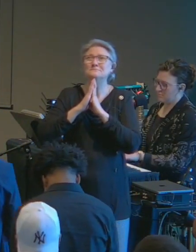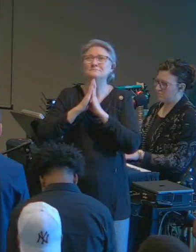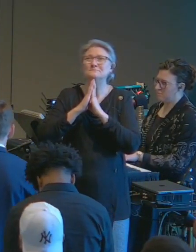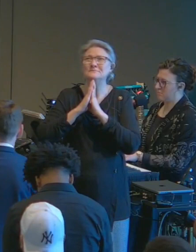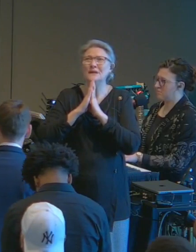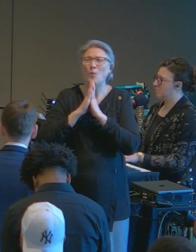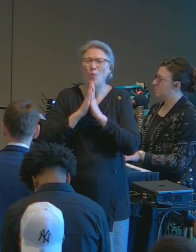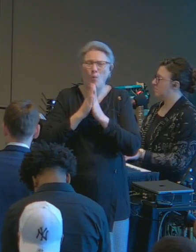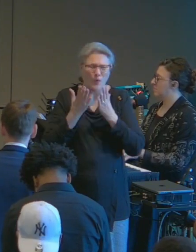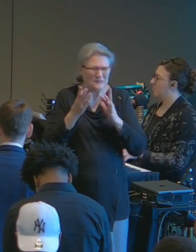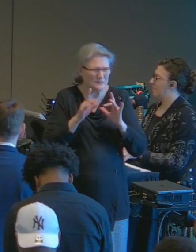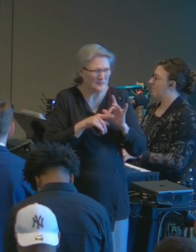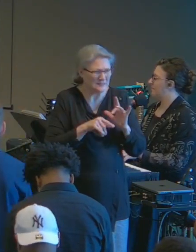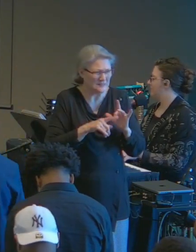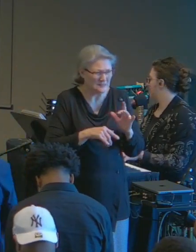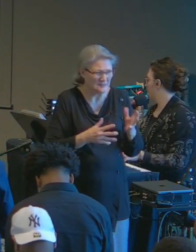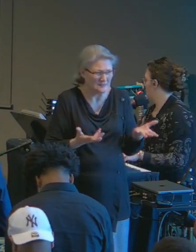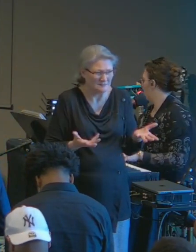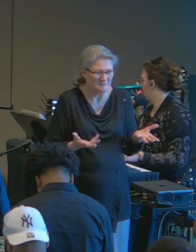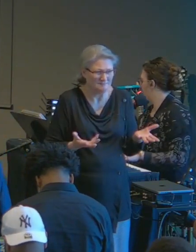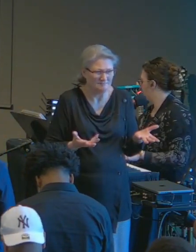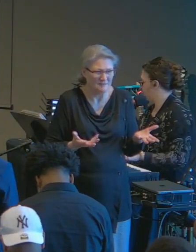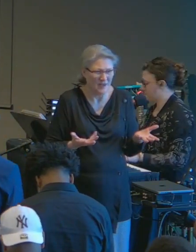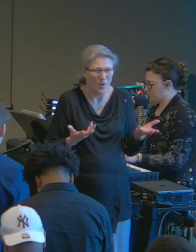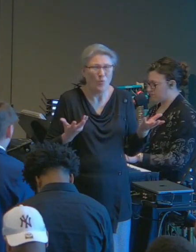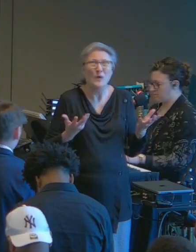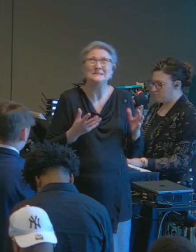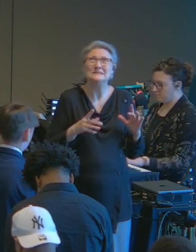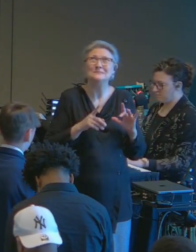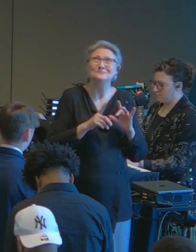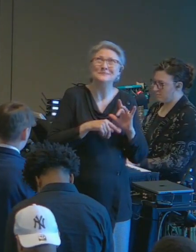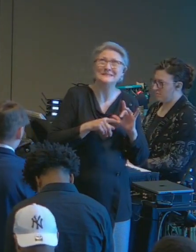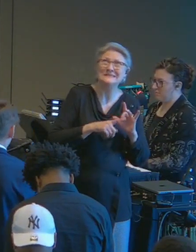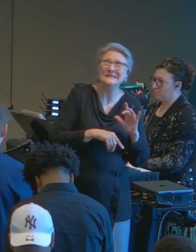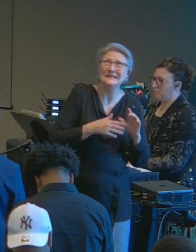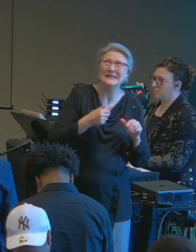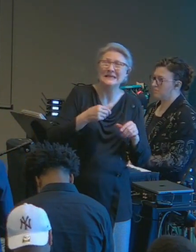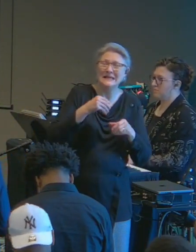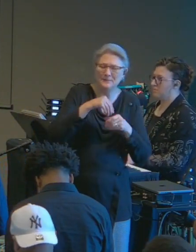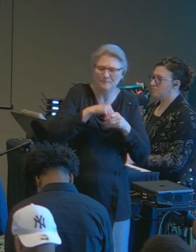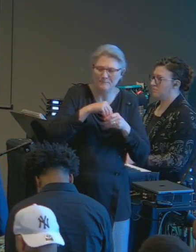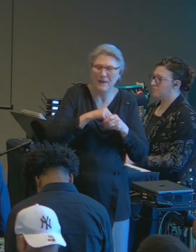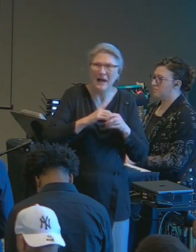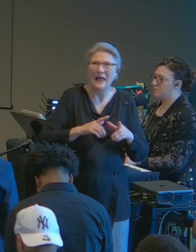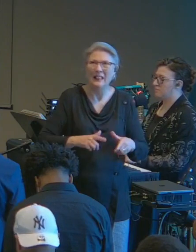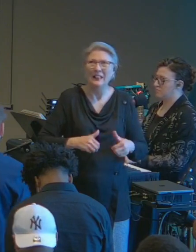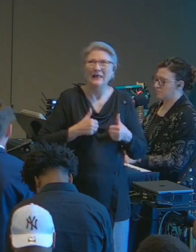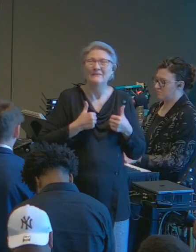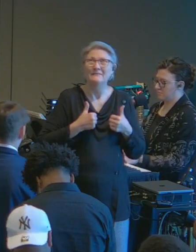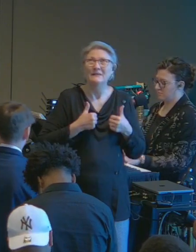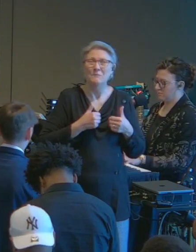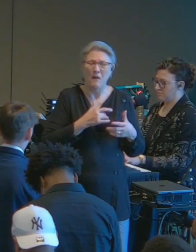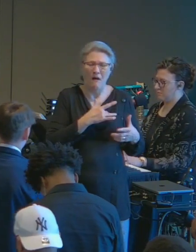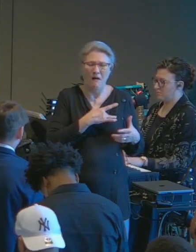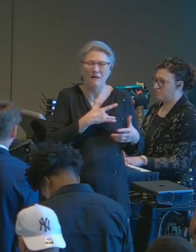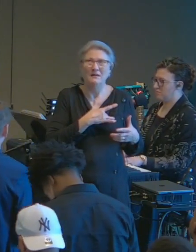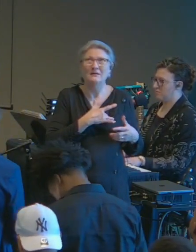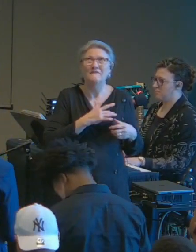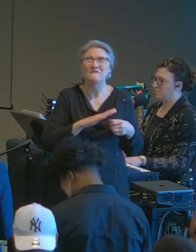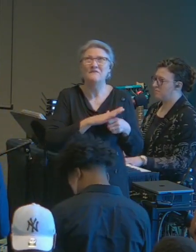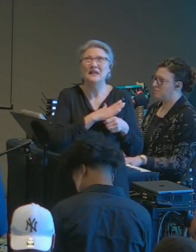what's missing God what's missing fill it right now God